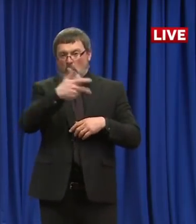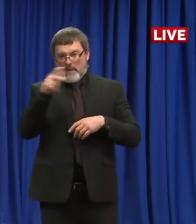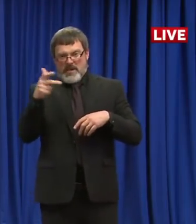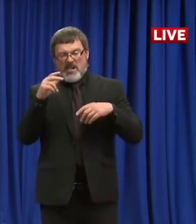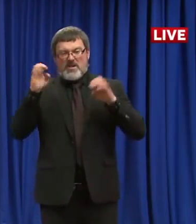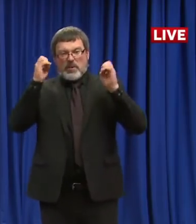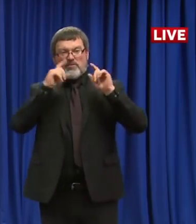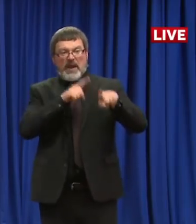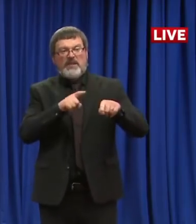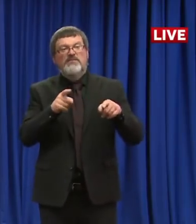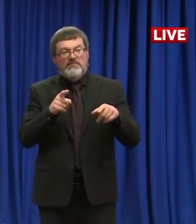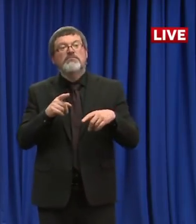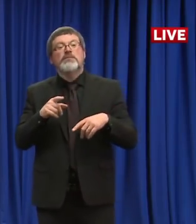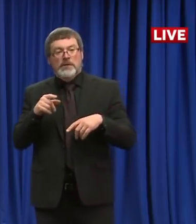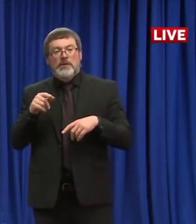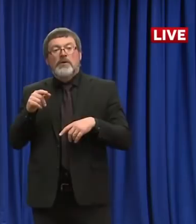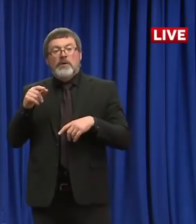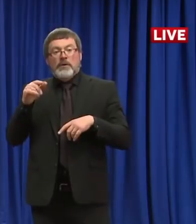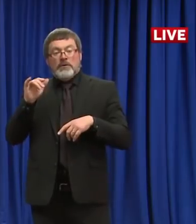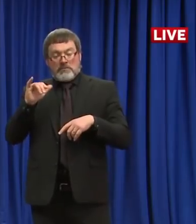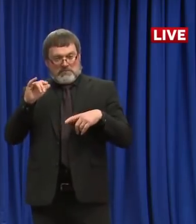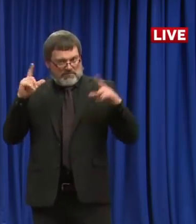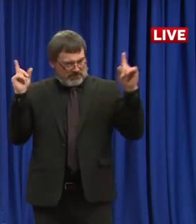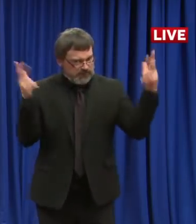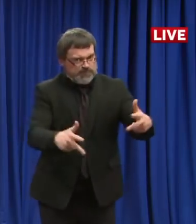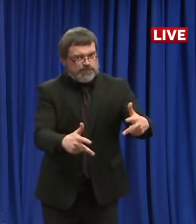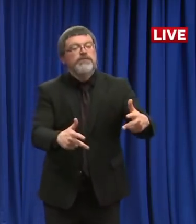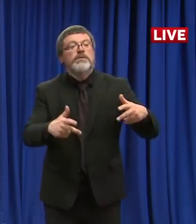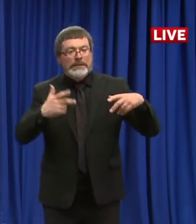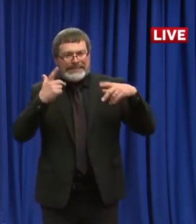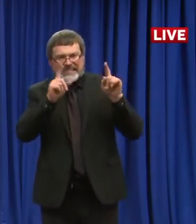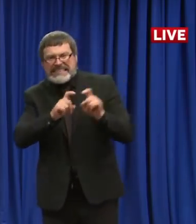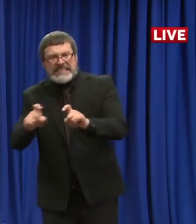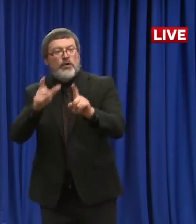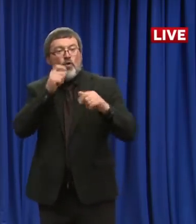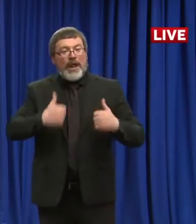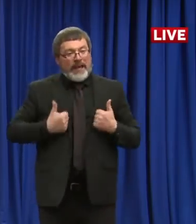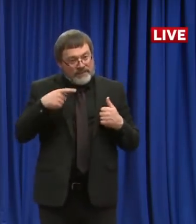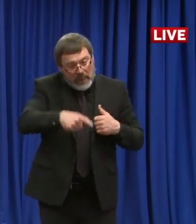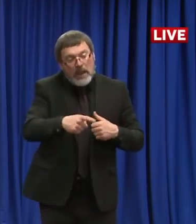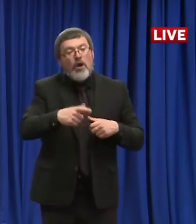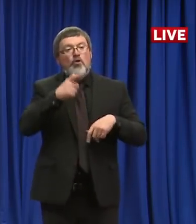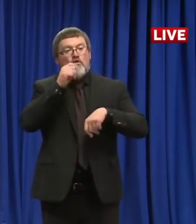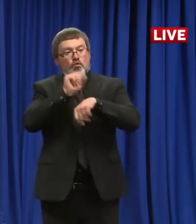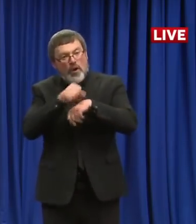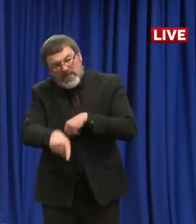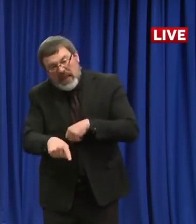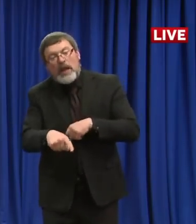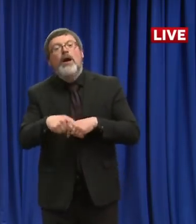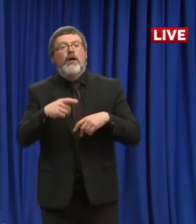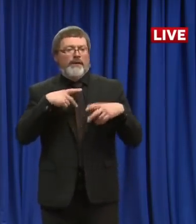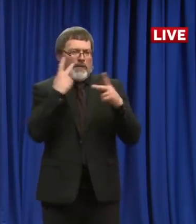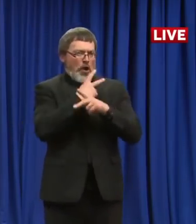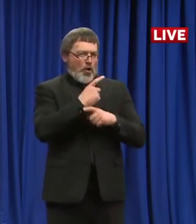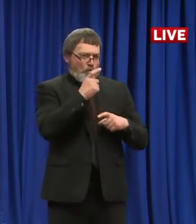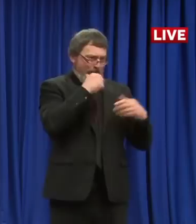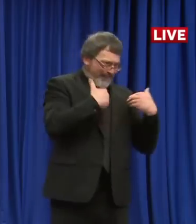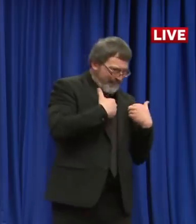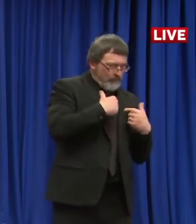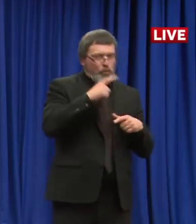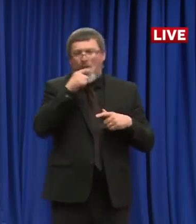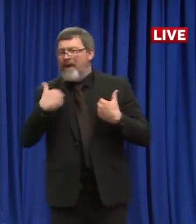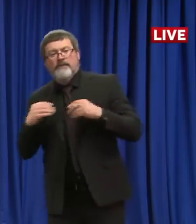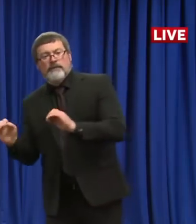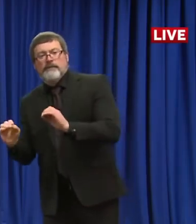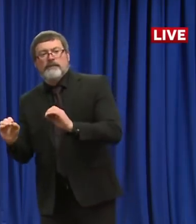all of the residents in that facility to identify asymptomatic carriers so that we could cohort appropriately. Then they went through and they tested